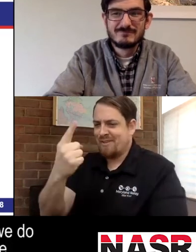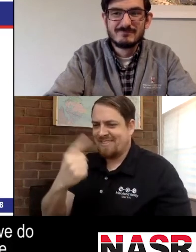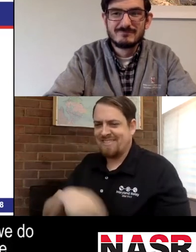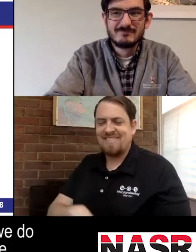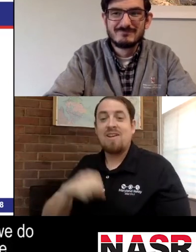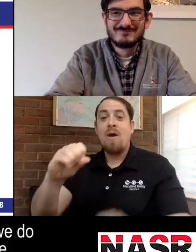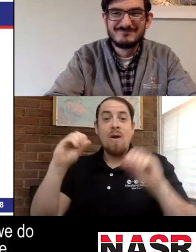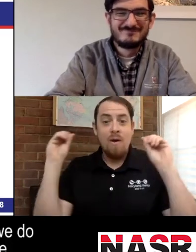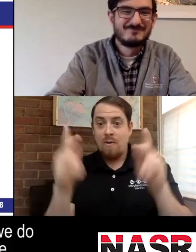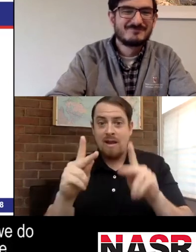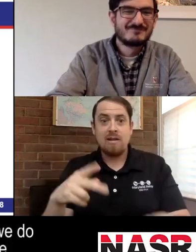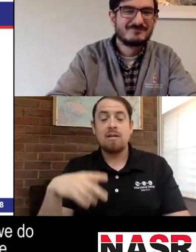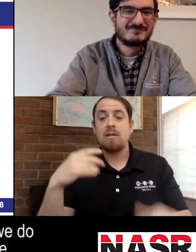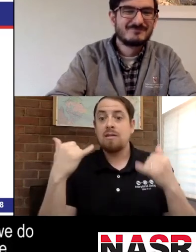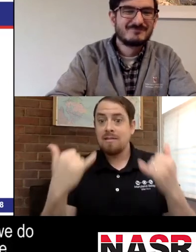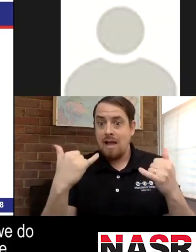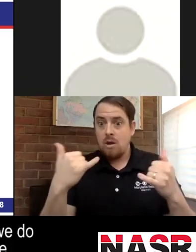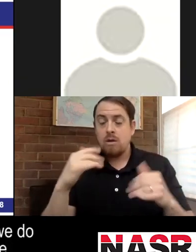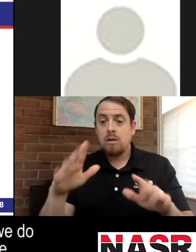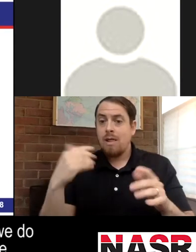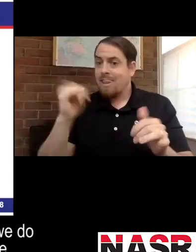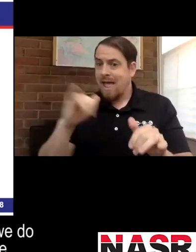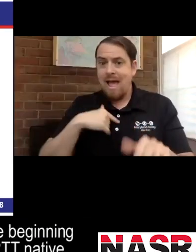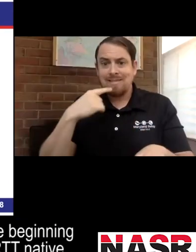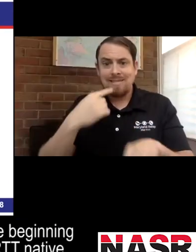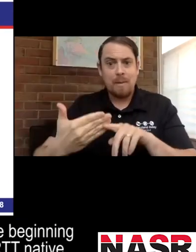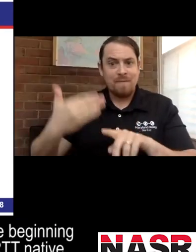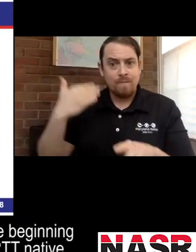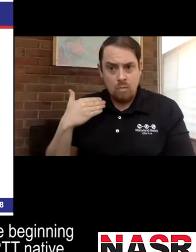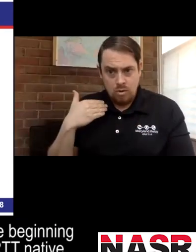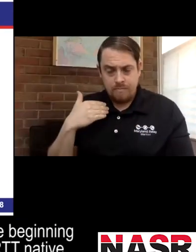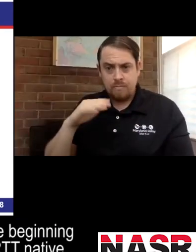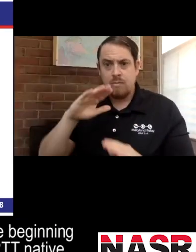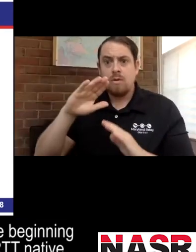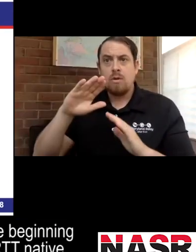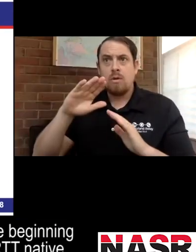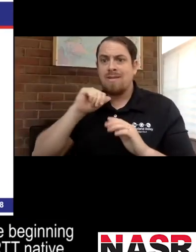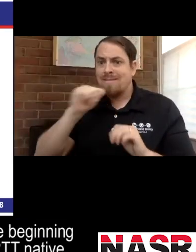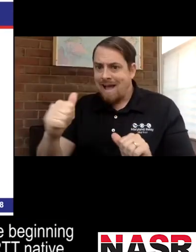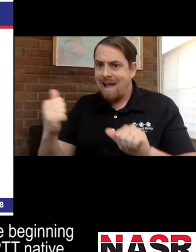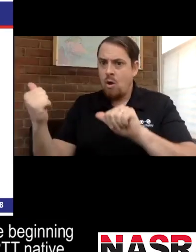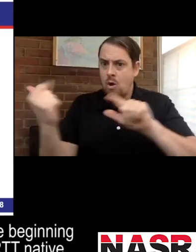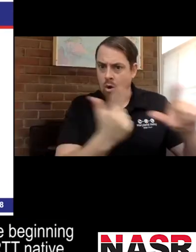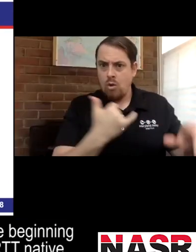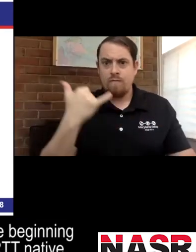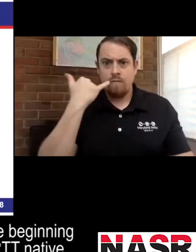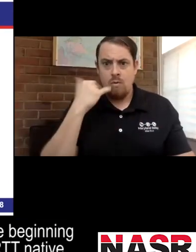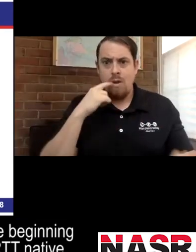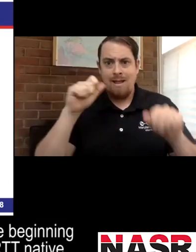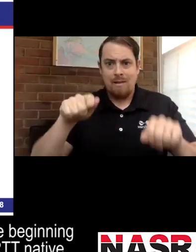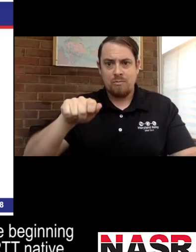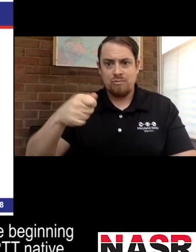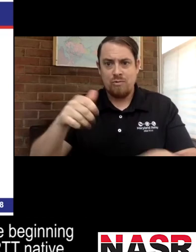questions until after we do the most exciting setup piece. So now, like I mentioned earlier in the beginning of